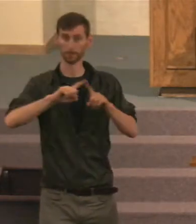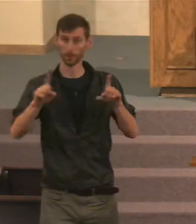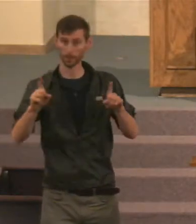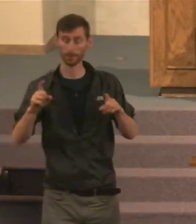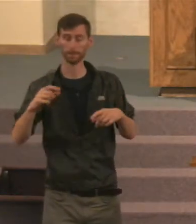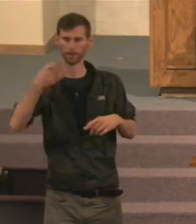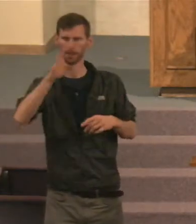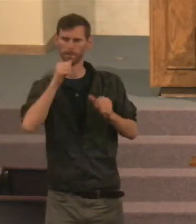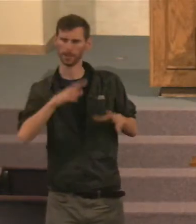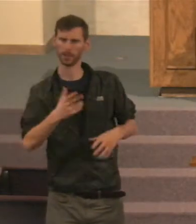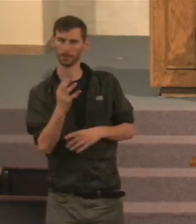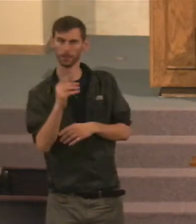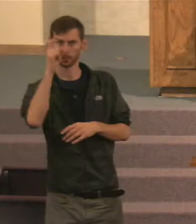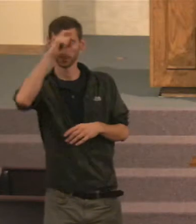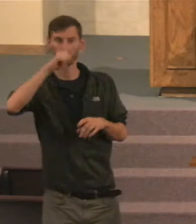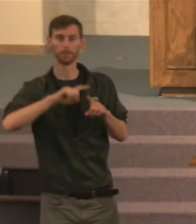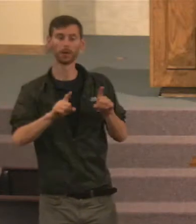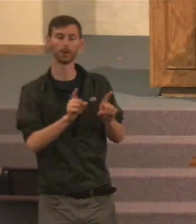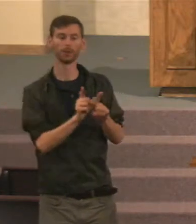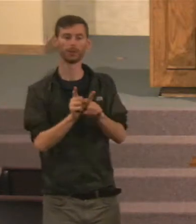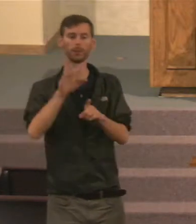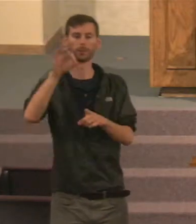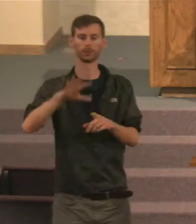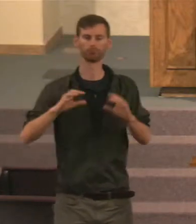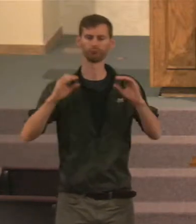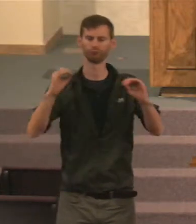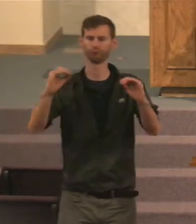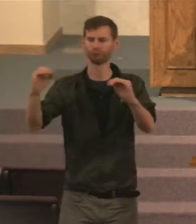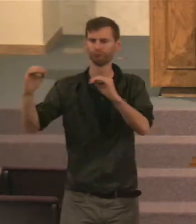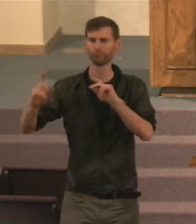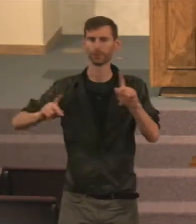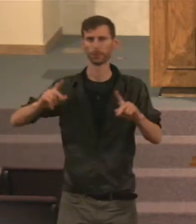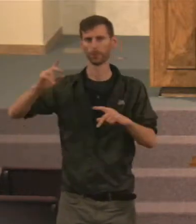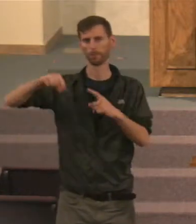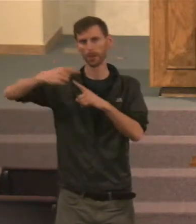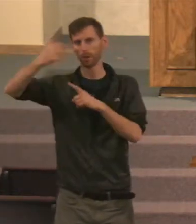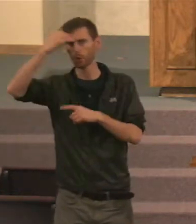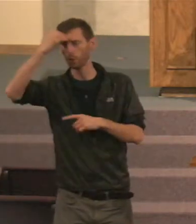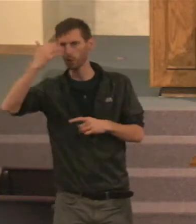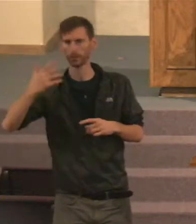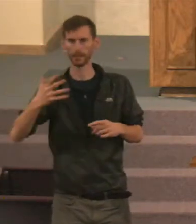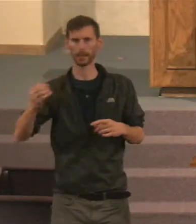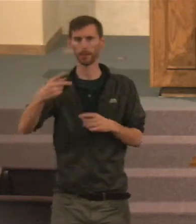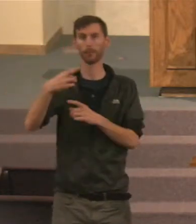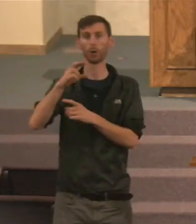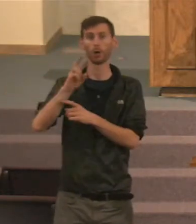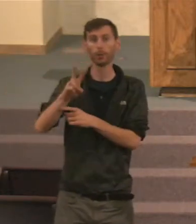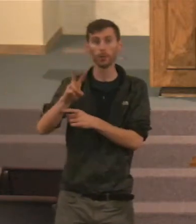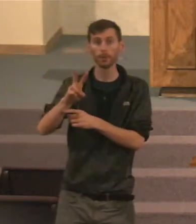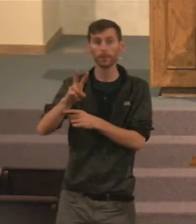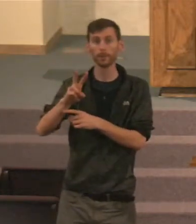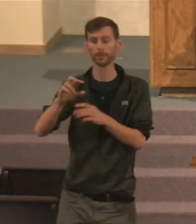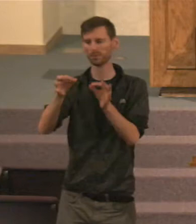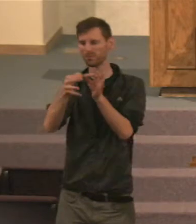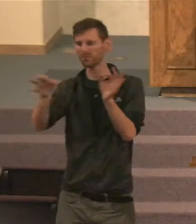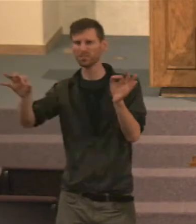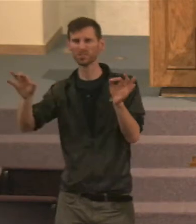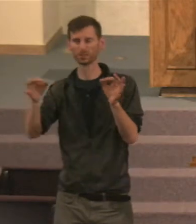also taught the people, Knowledge, Weighing and studying, And arranging proverbs, With great care.